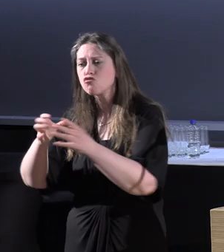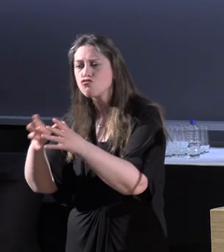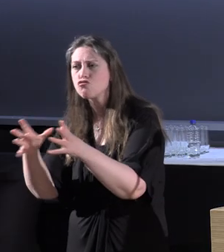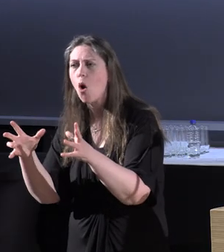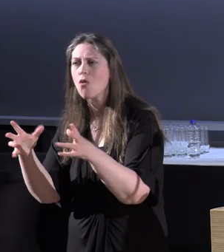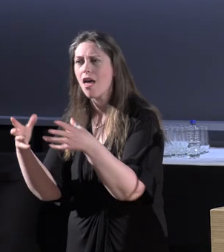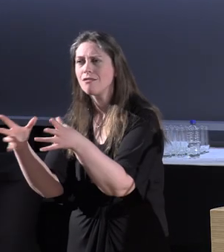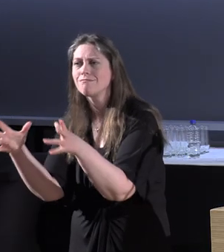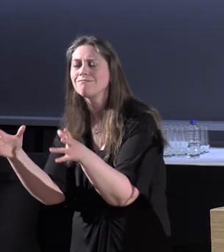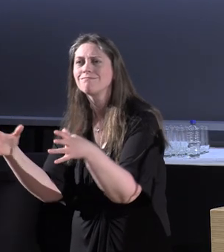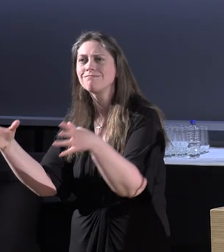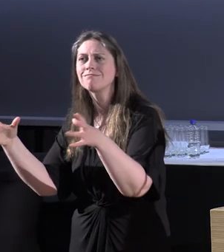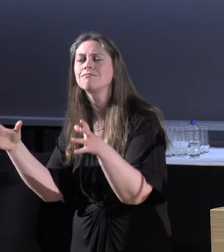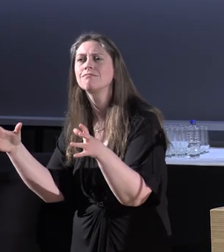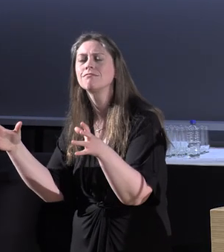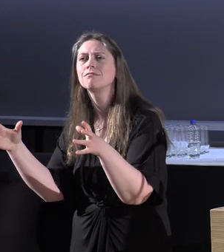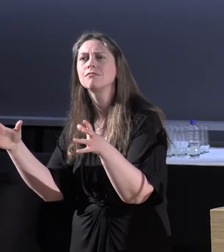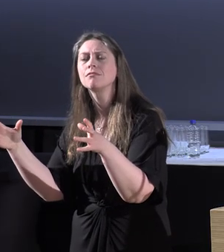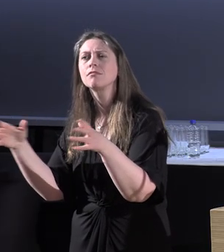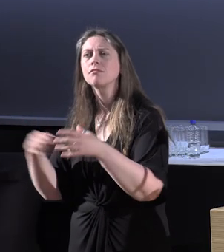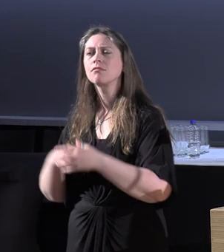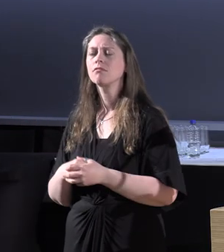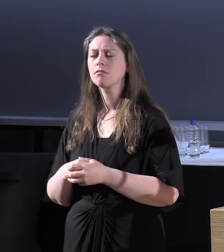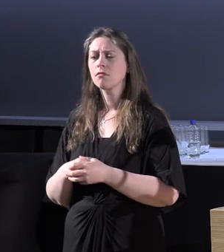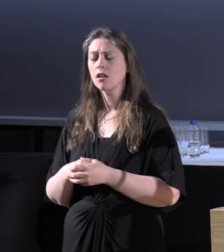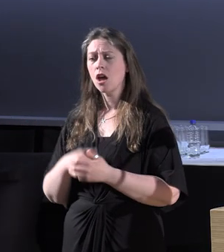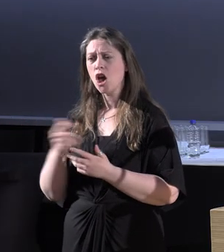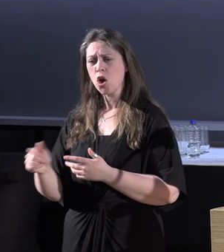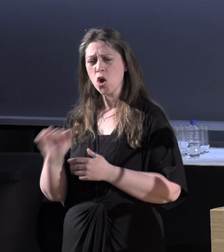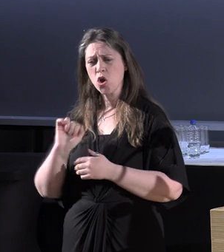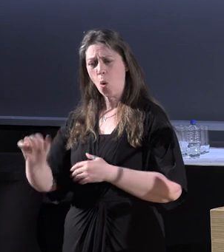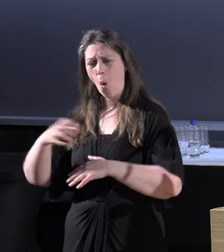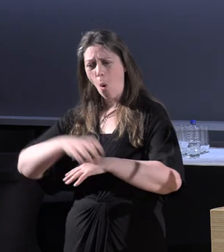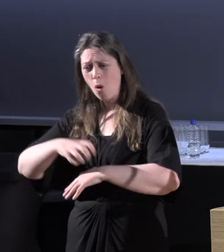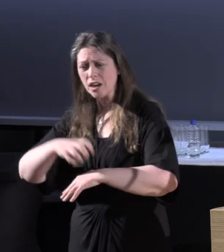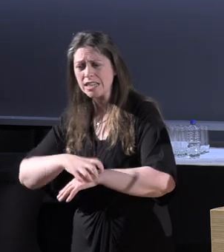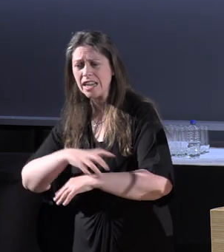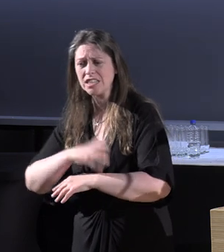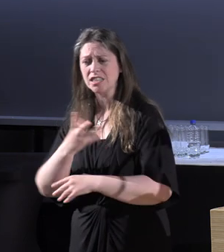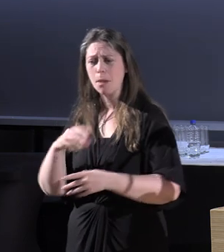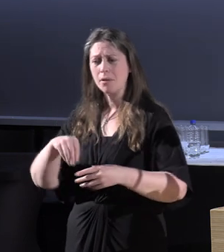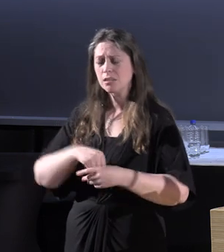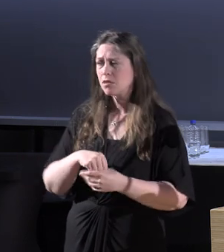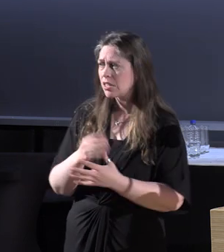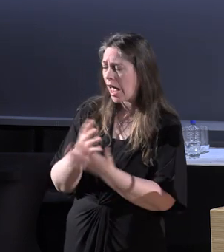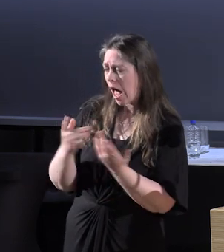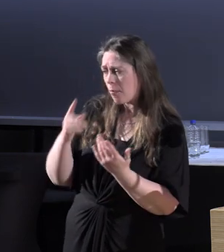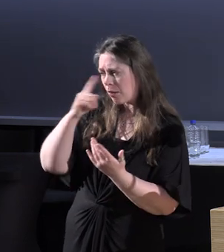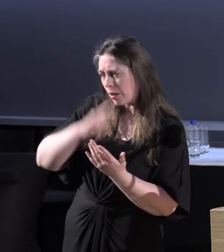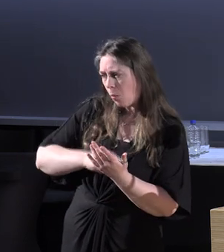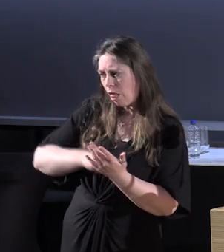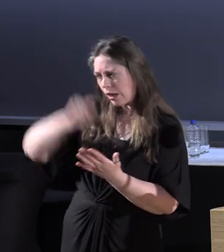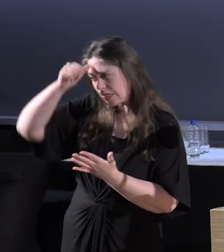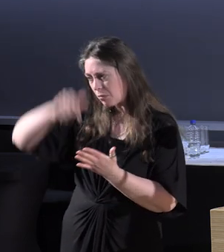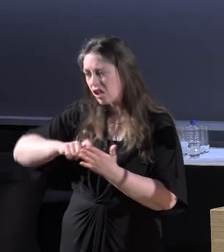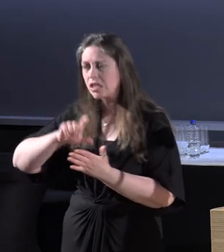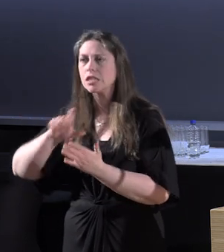And for practitioners, know, your organizations, what's the, you know, what's the number of people who experience